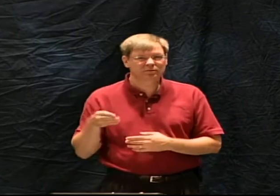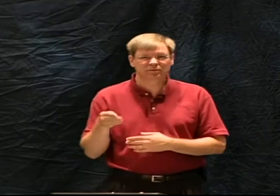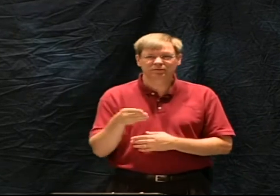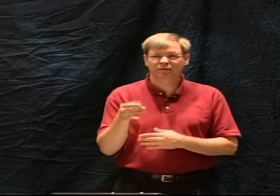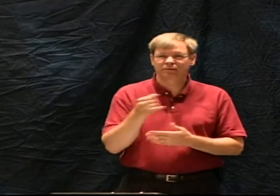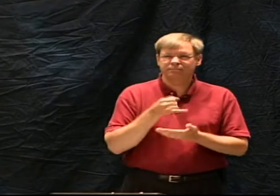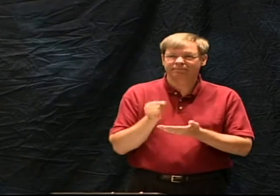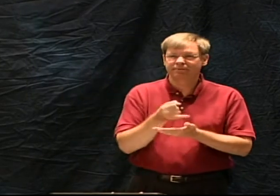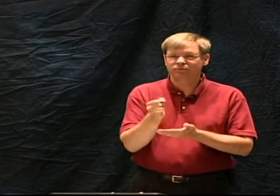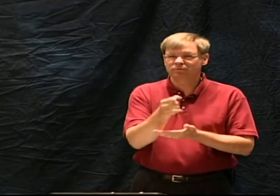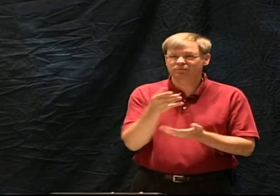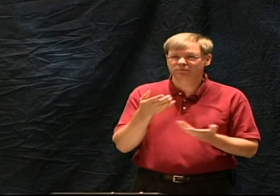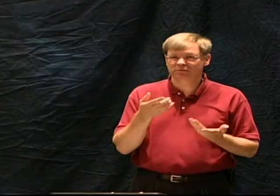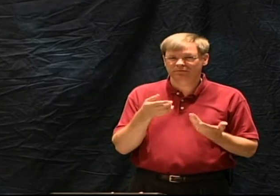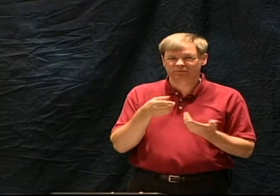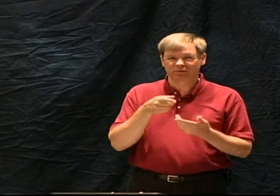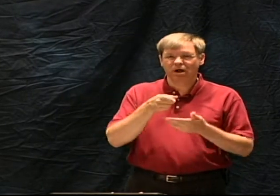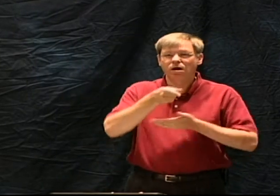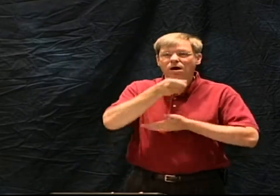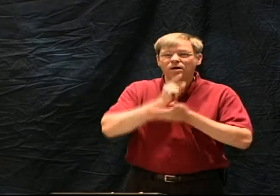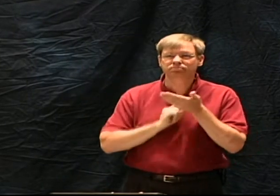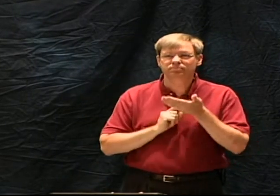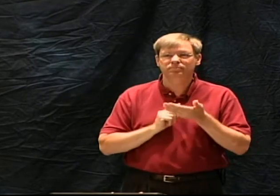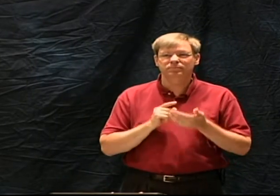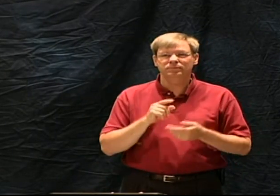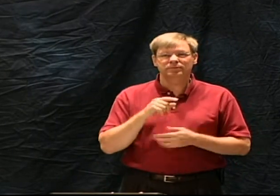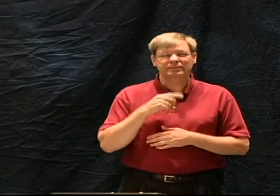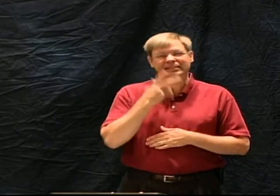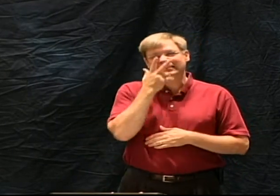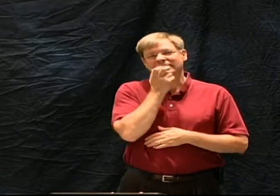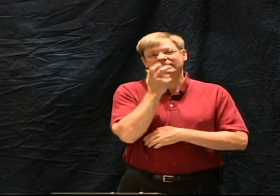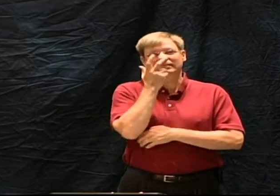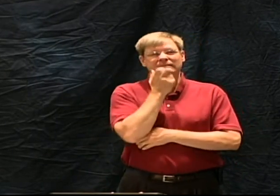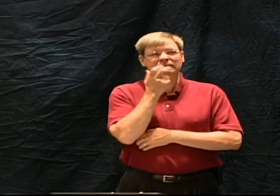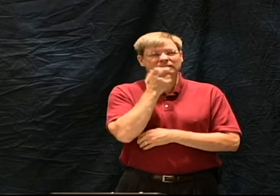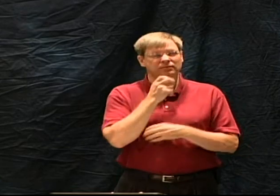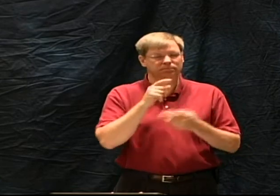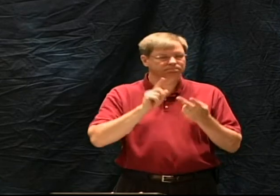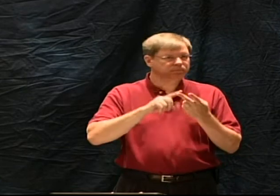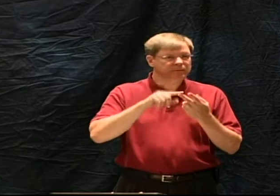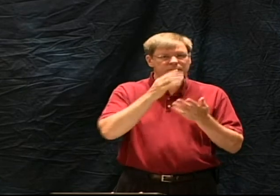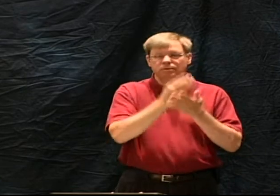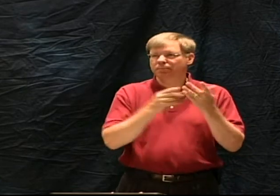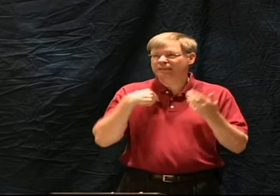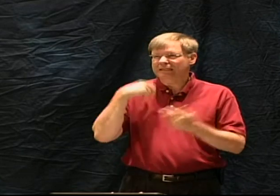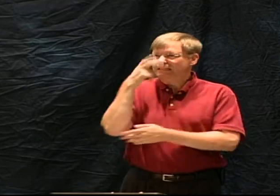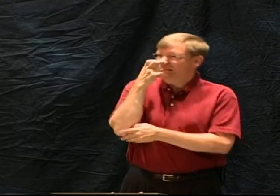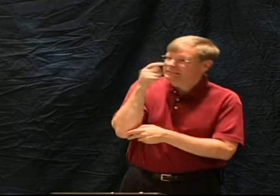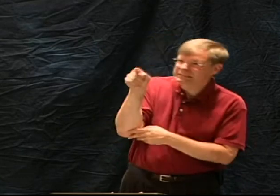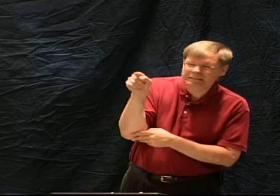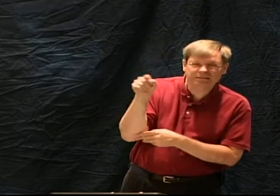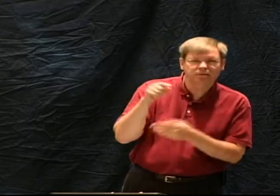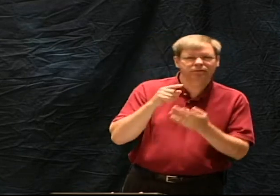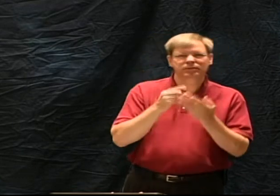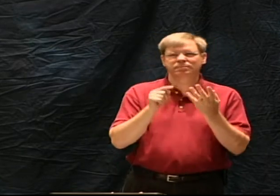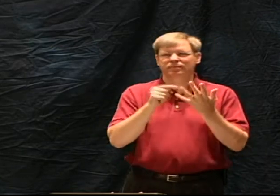there are some people who have difficulty believing stories like Jonah and being swallowed by a big fish